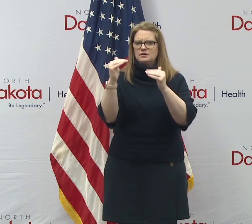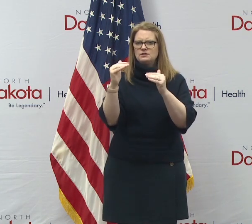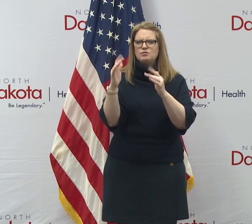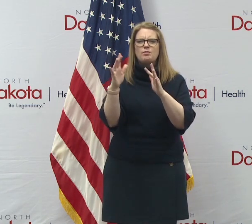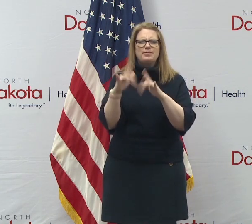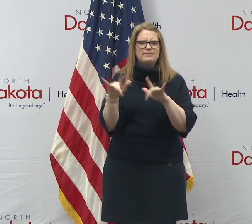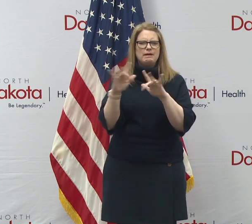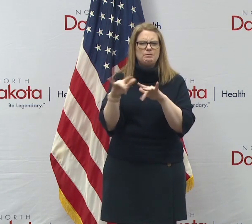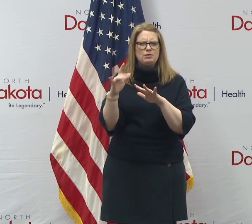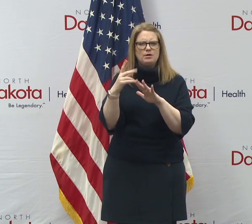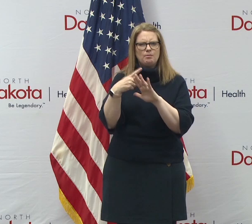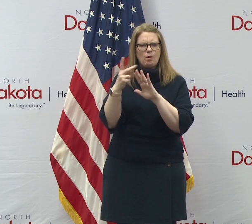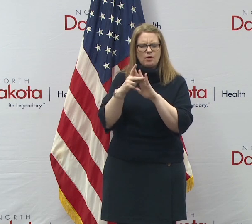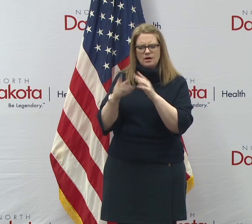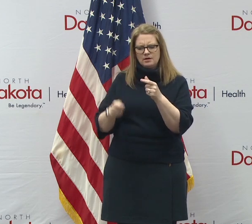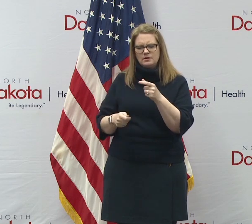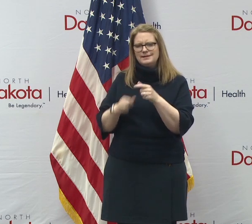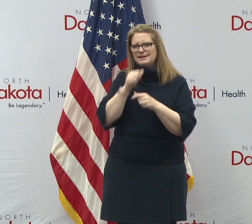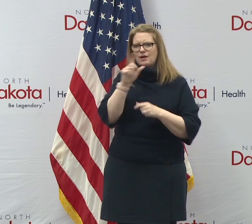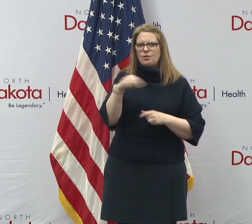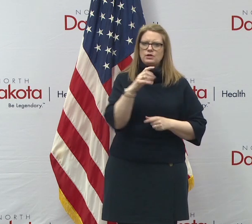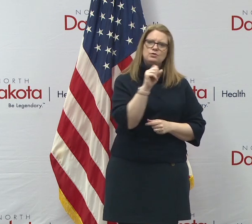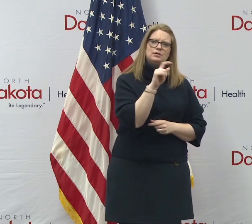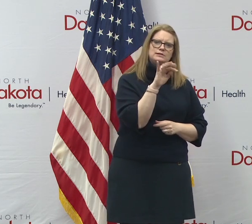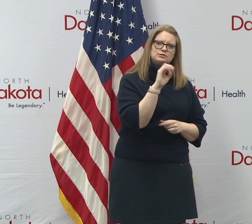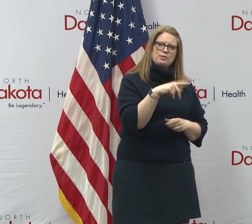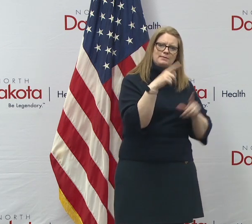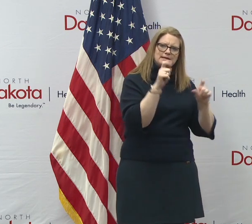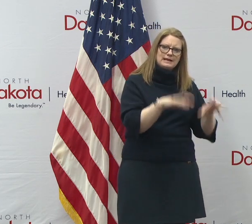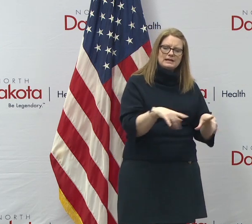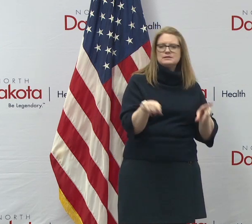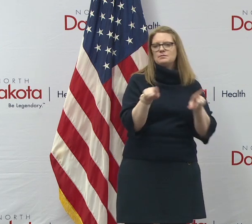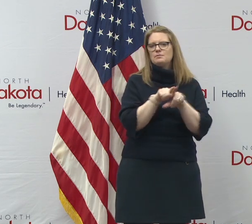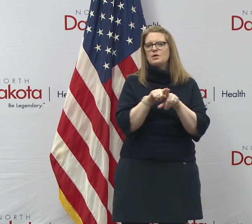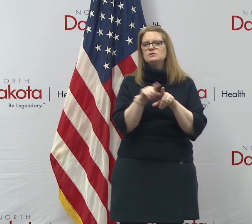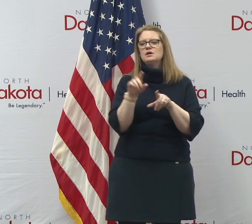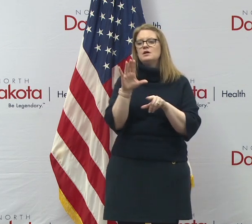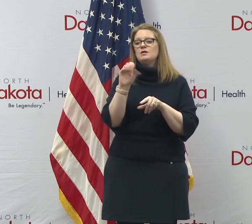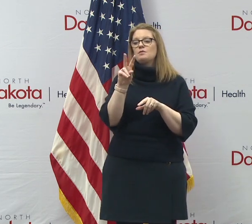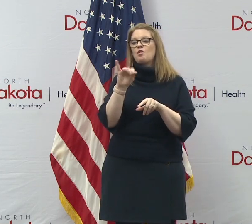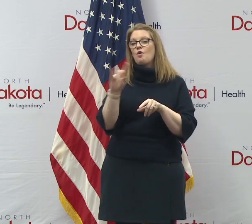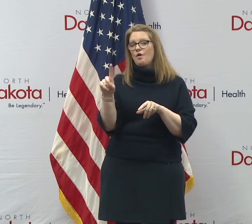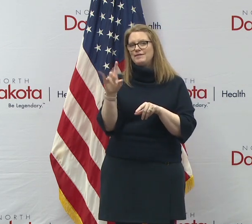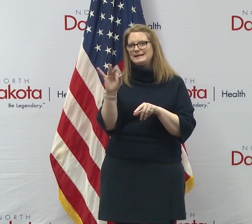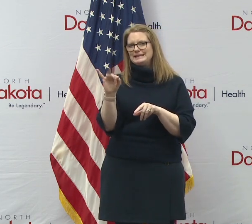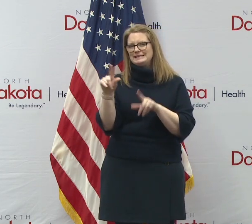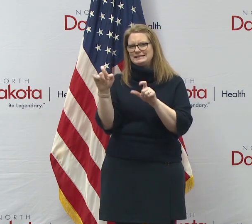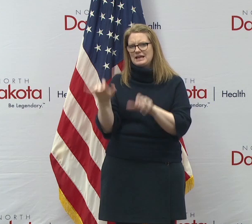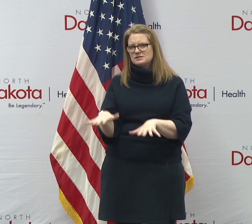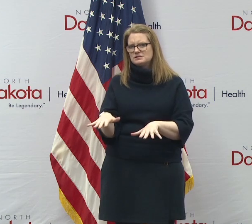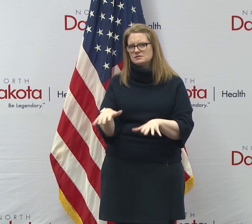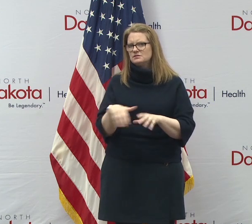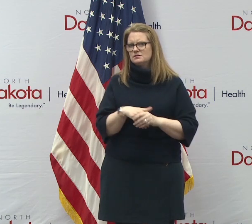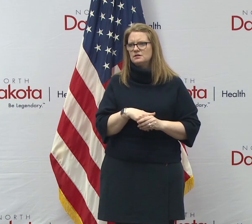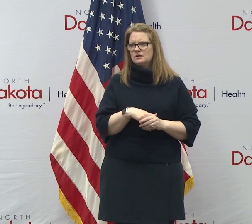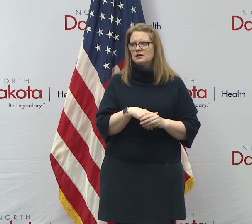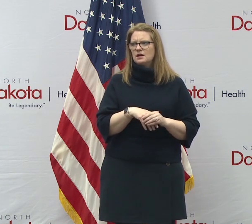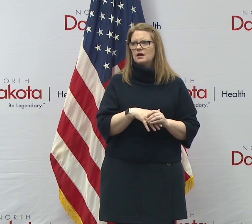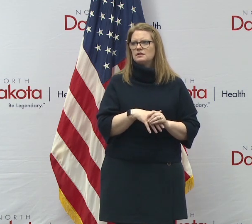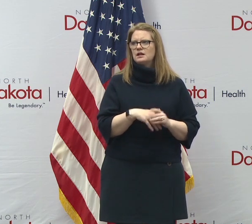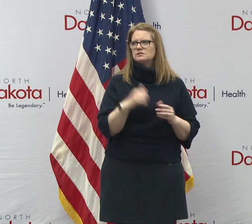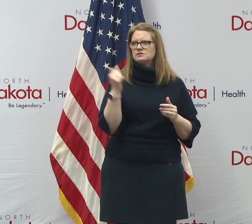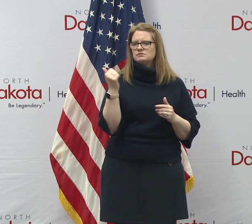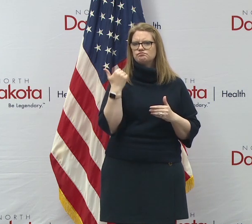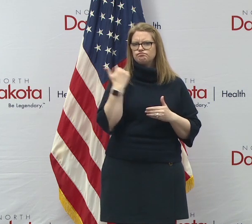the, to that they can not just do a strep test, but they could do a COVID-19 test. And I believe that, uh, that's all in